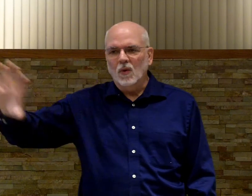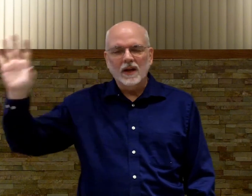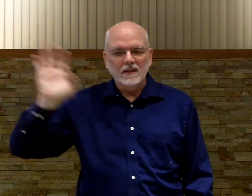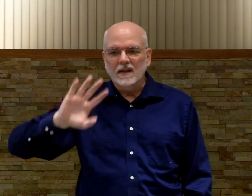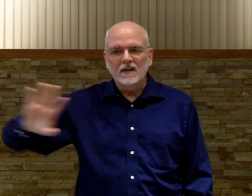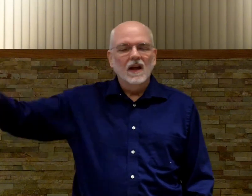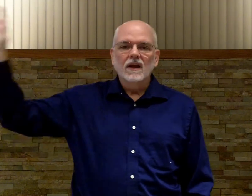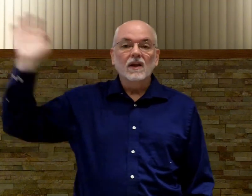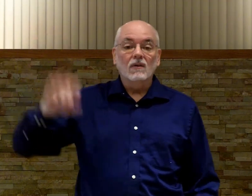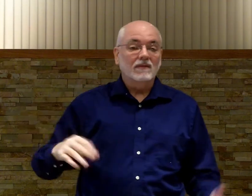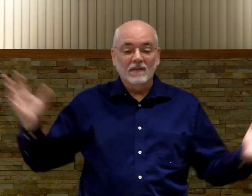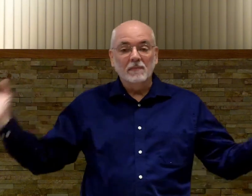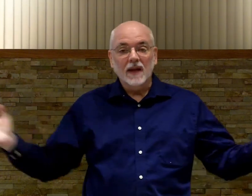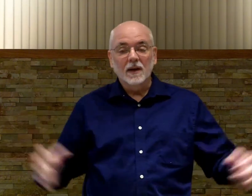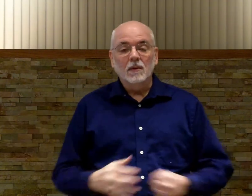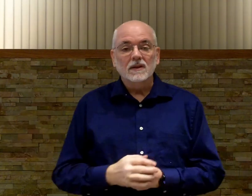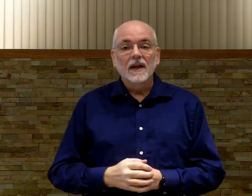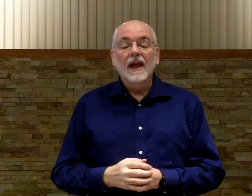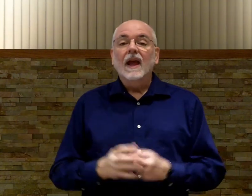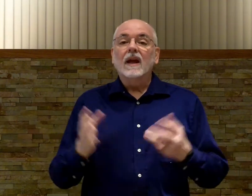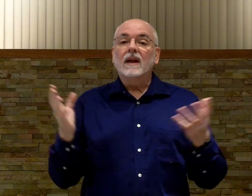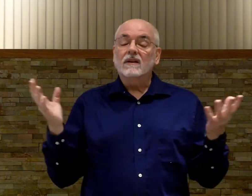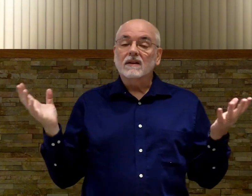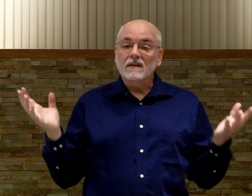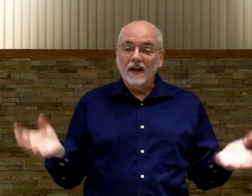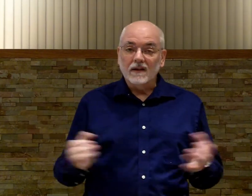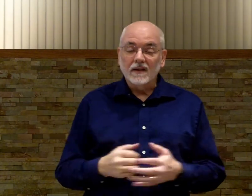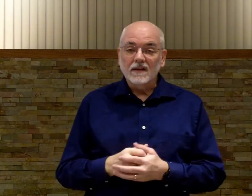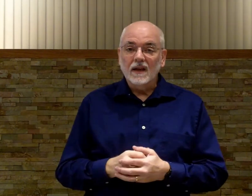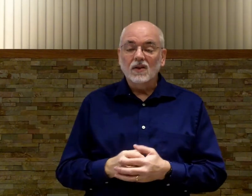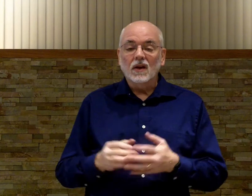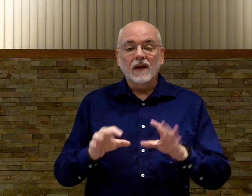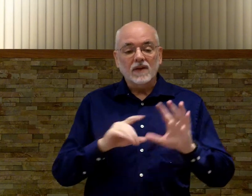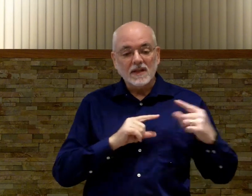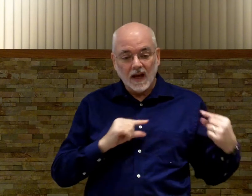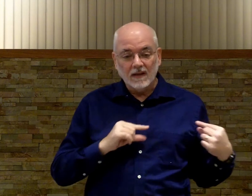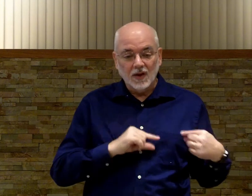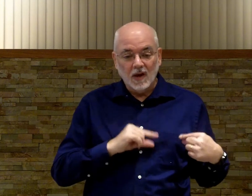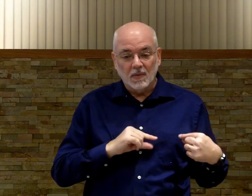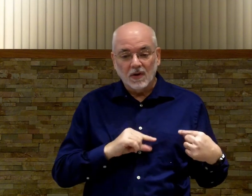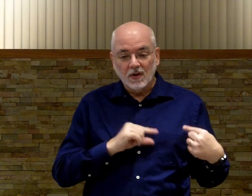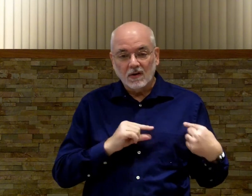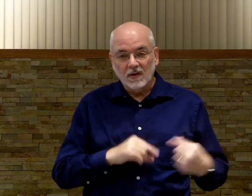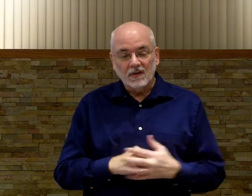twenties, and there's, you know, big numbers. And at LTC, you're going to have to sign the number, your